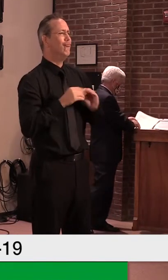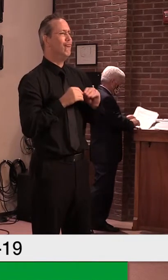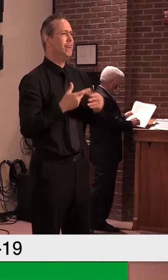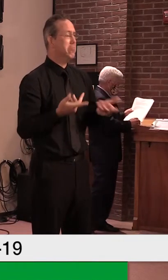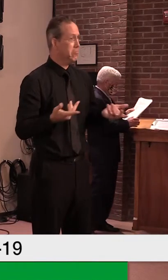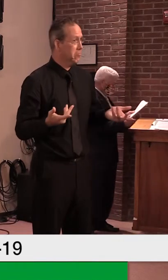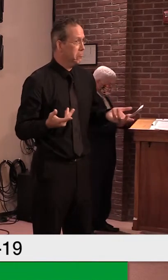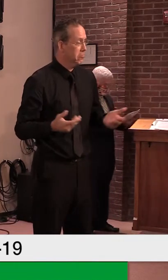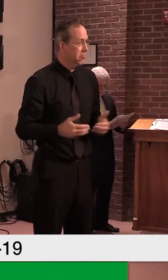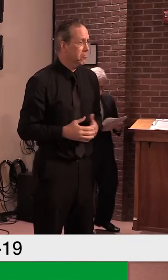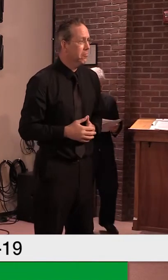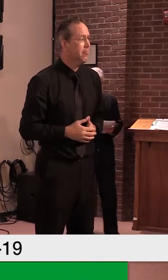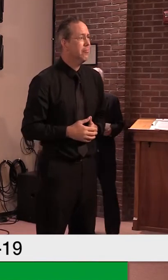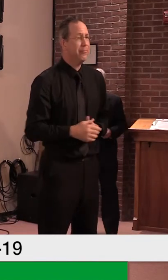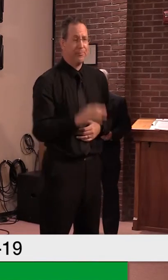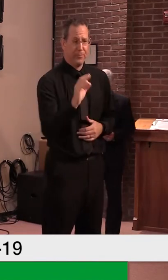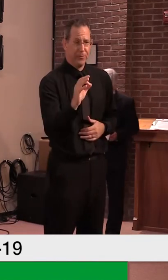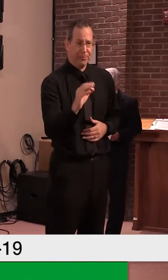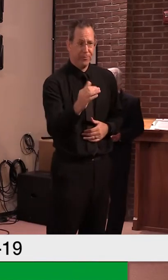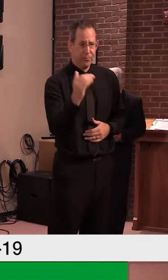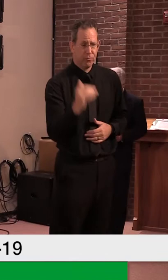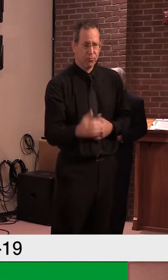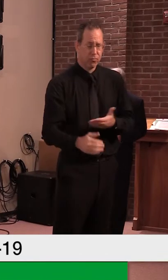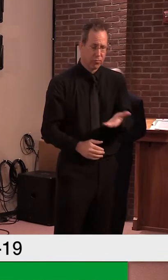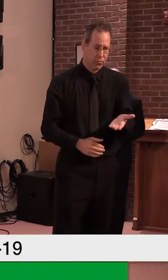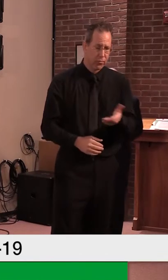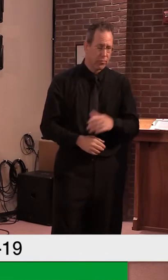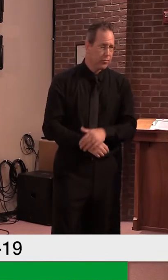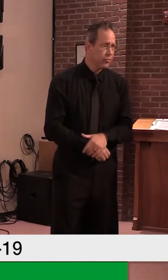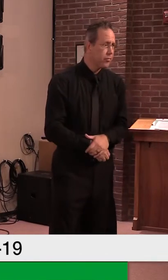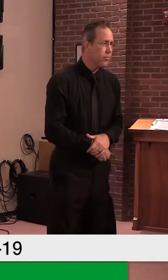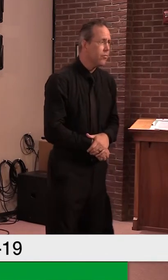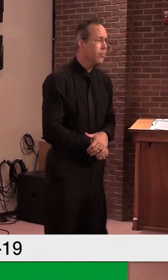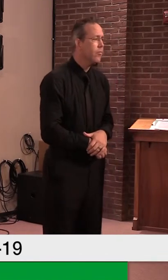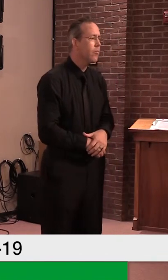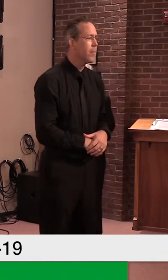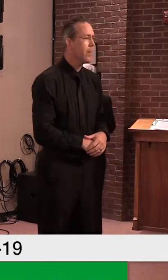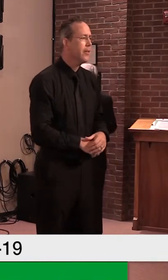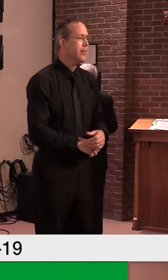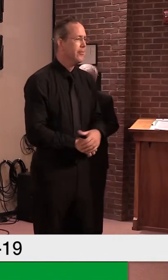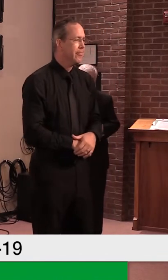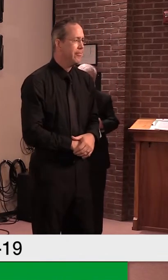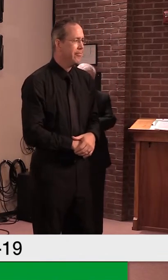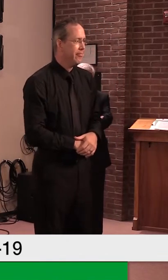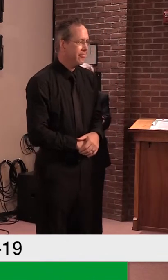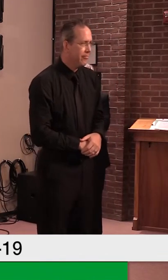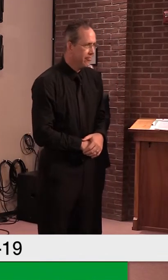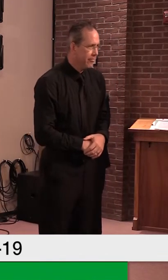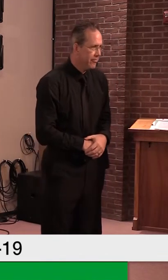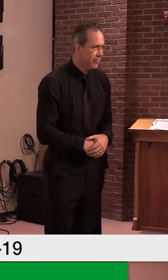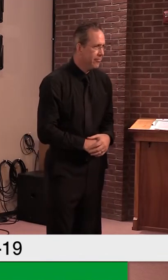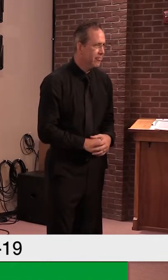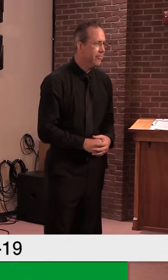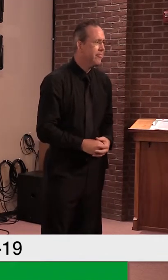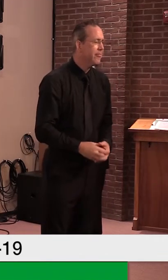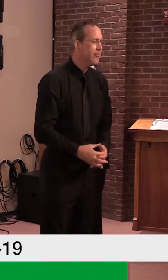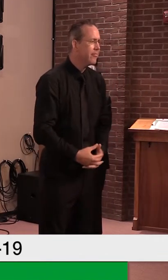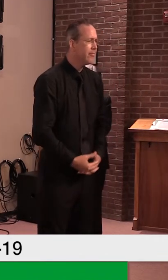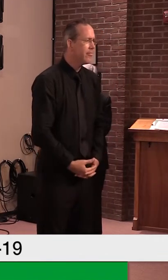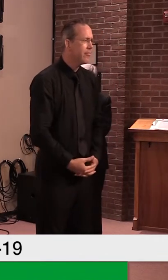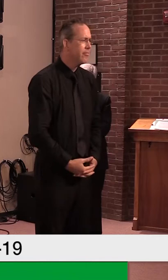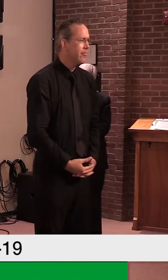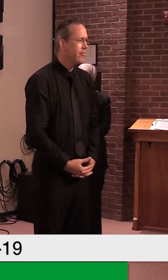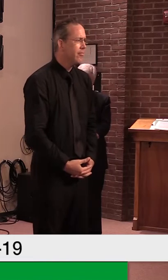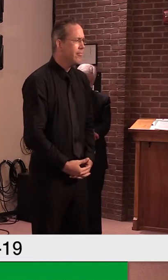Thank you. Thank you, Governor. and thanks, because that was one of the questions I wanted to ask you about, uh, the facility, but,